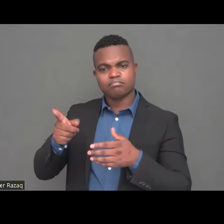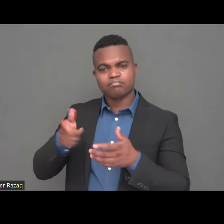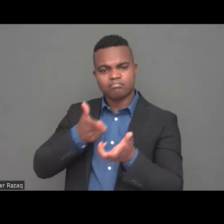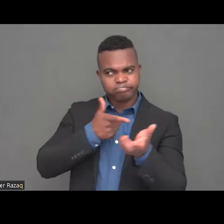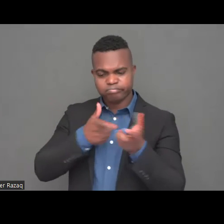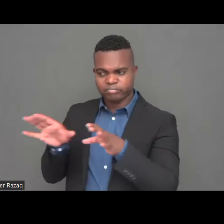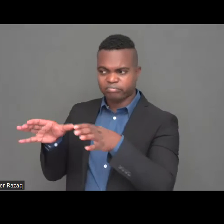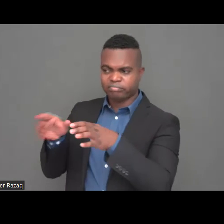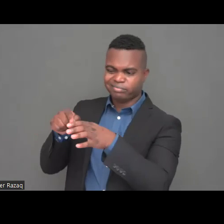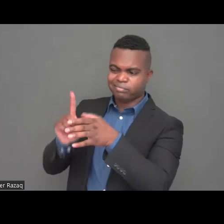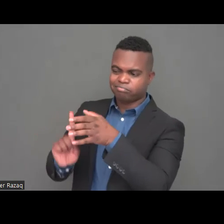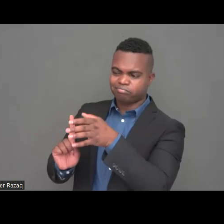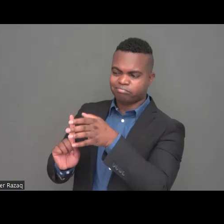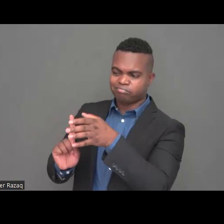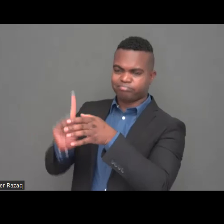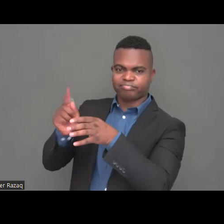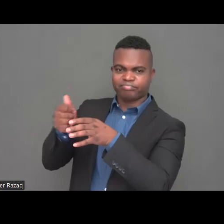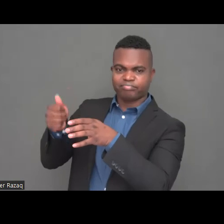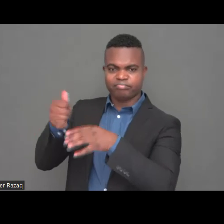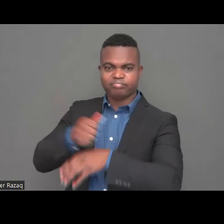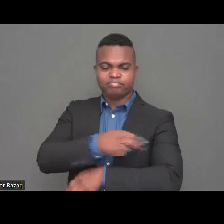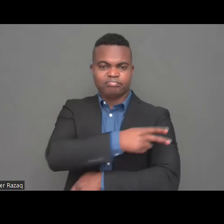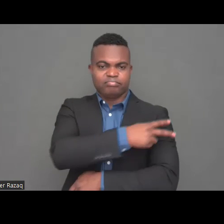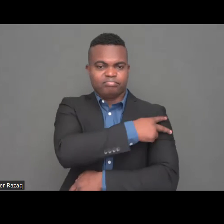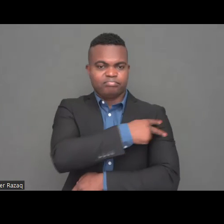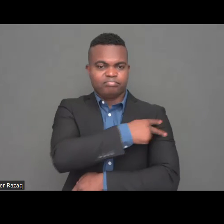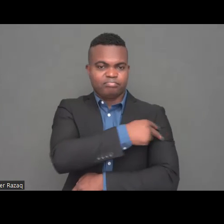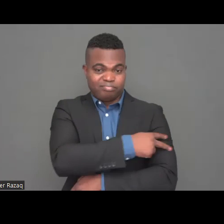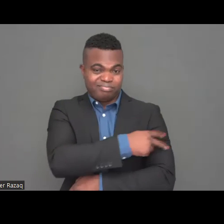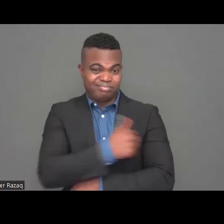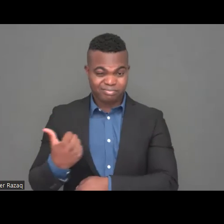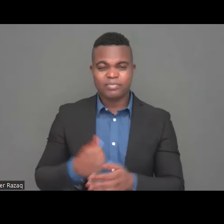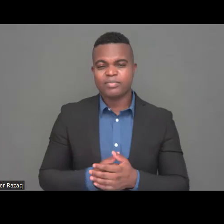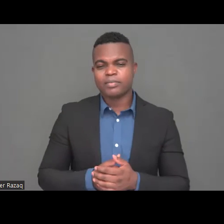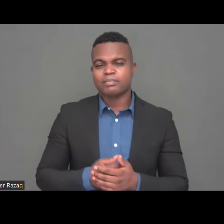at how peaceful civilians are dying